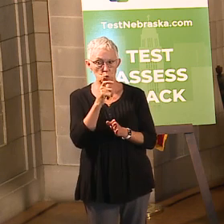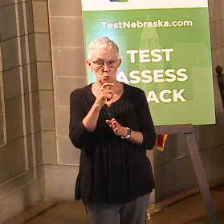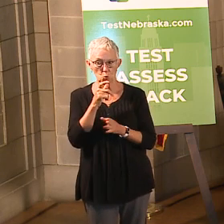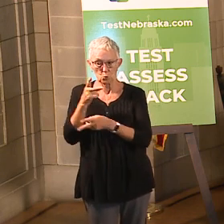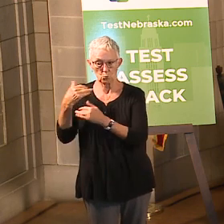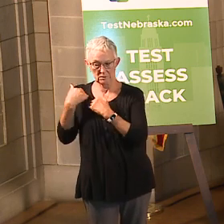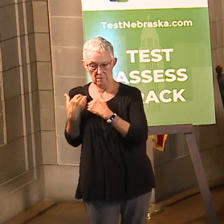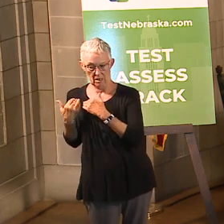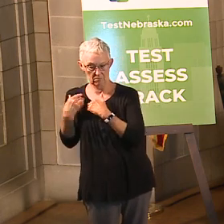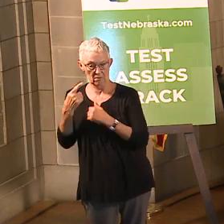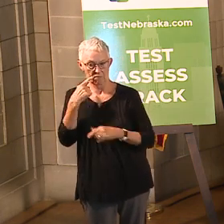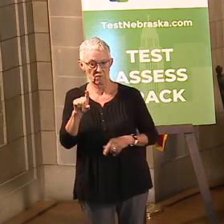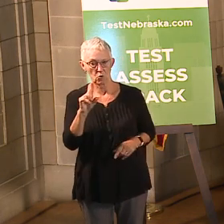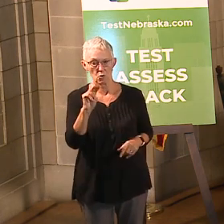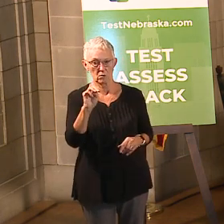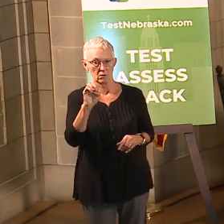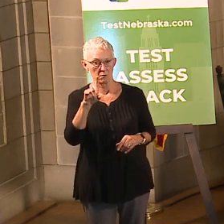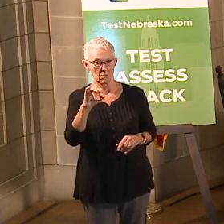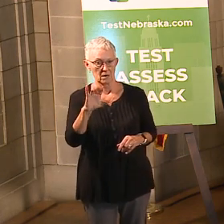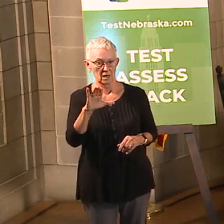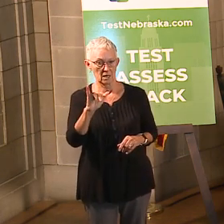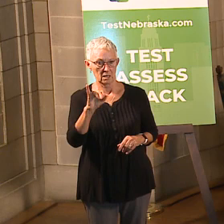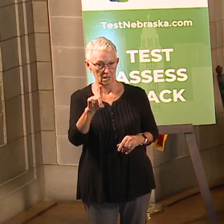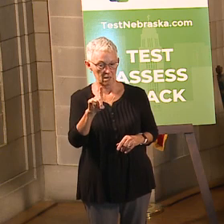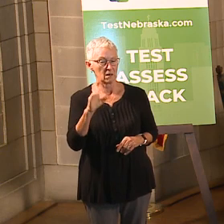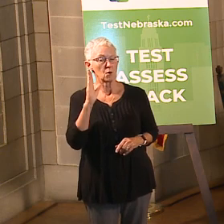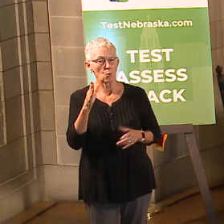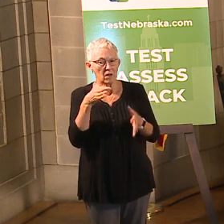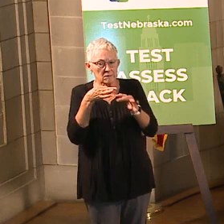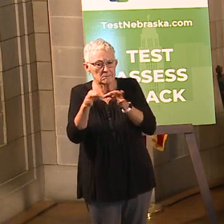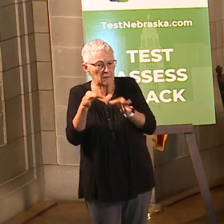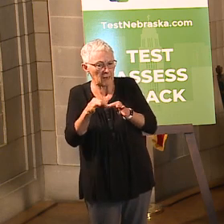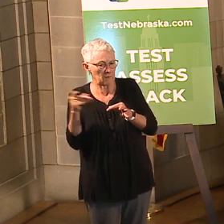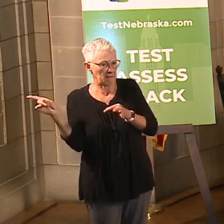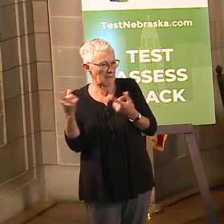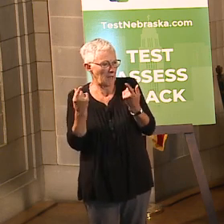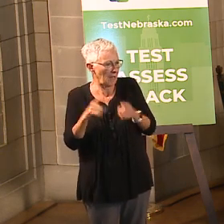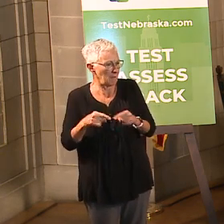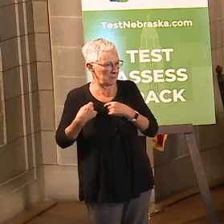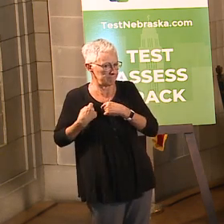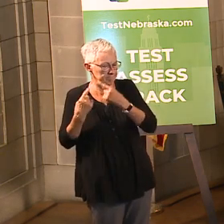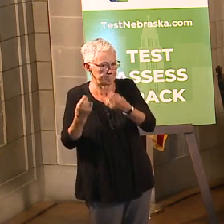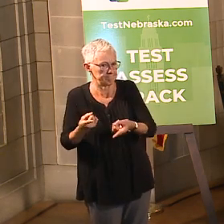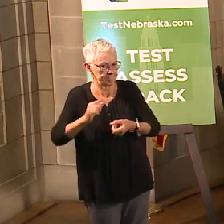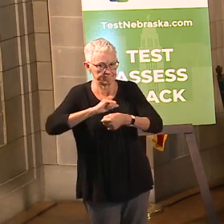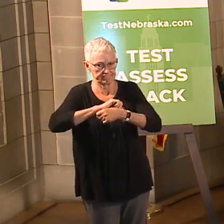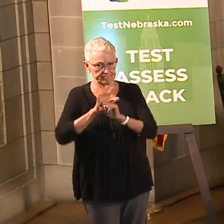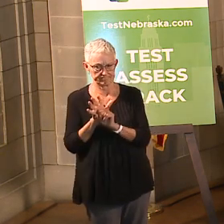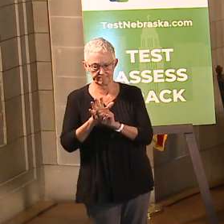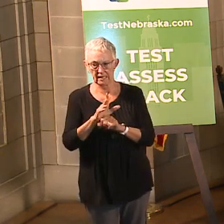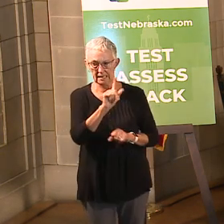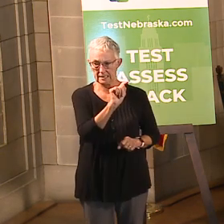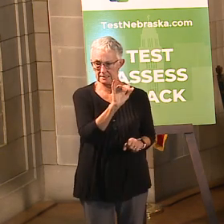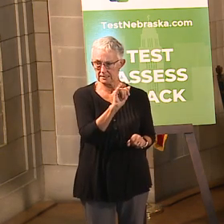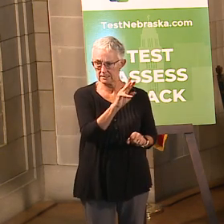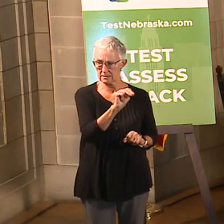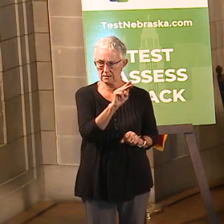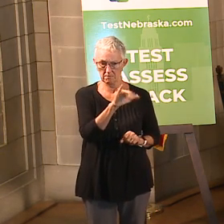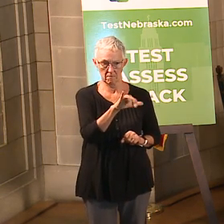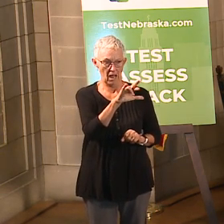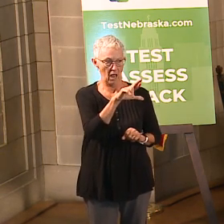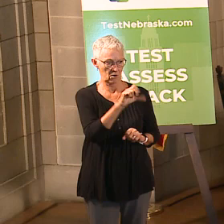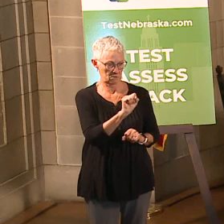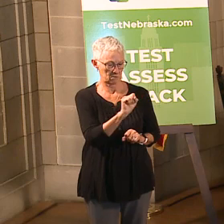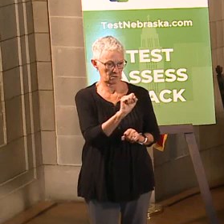come and talk a little bit about how they've been impacted during the pandemic. Specifically, we're going to have Tim Myers, who's the plan president for